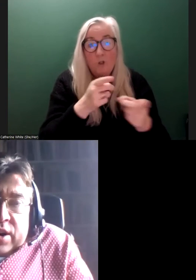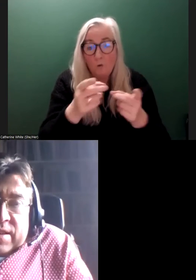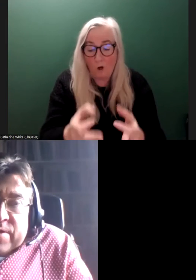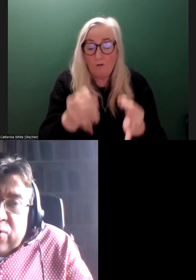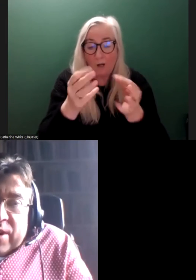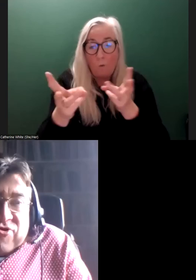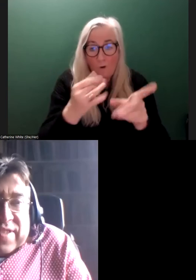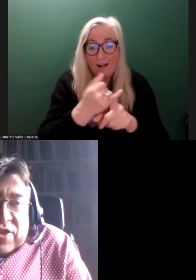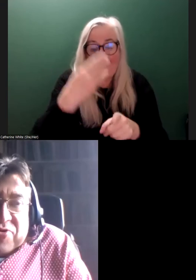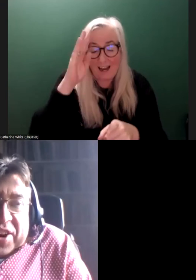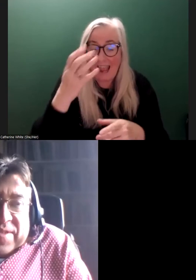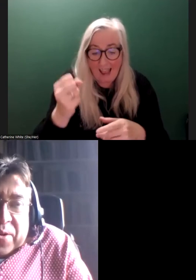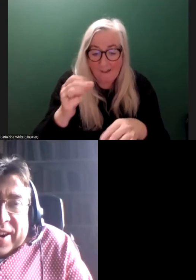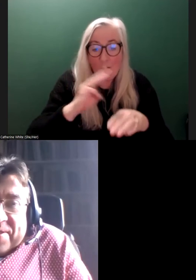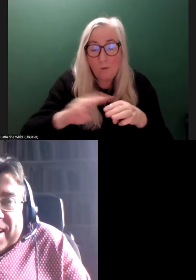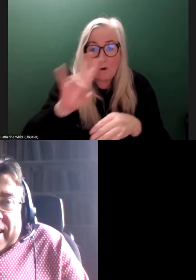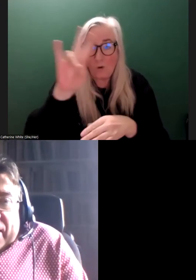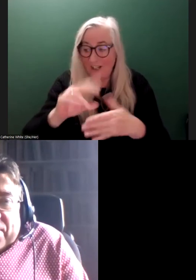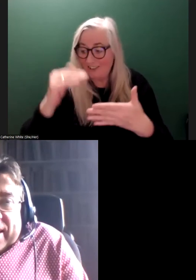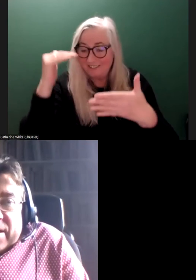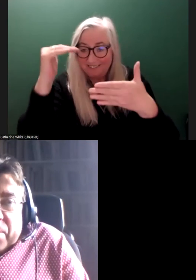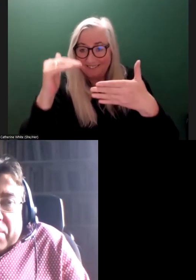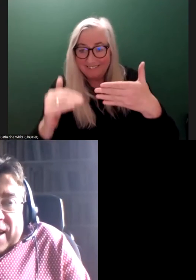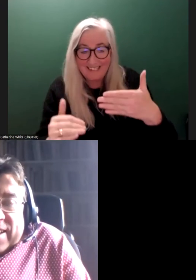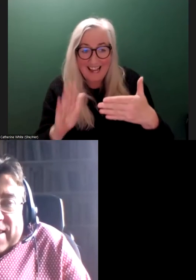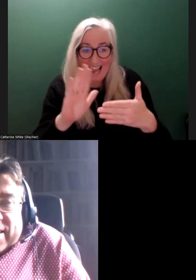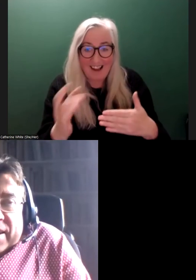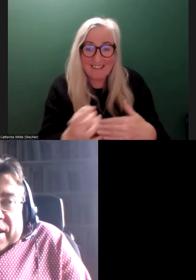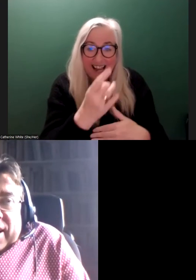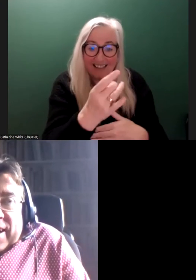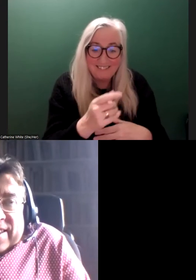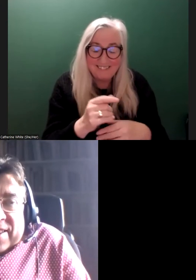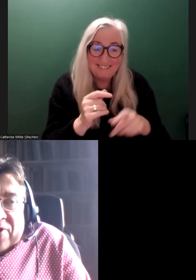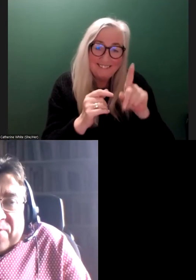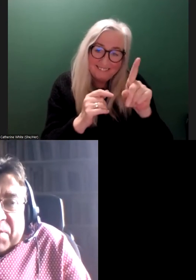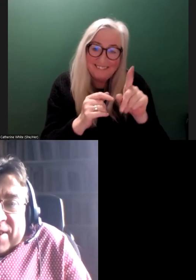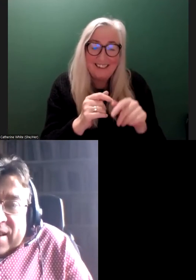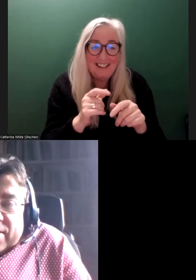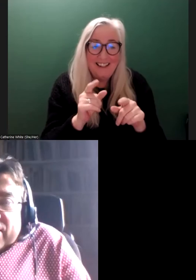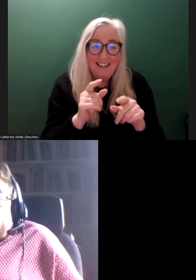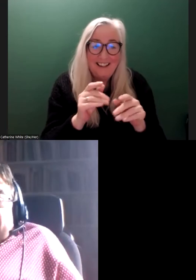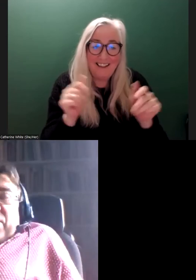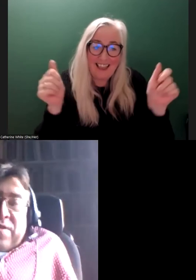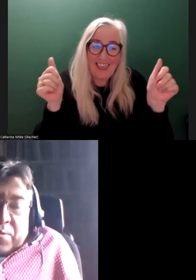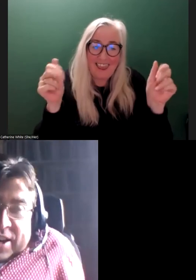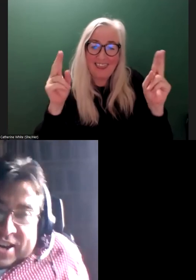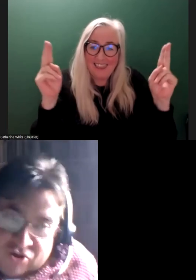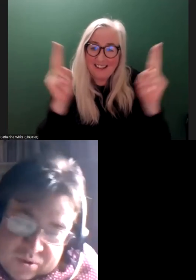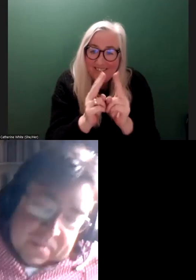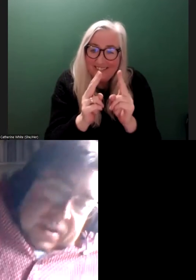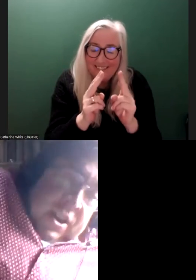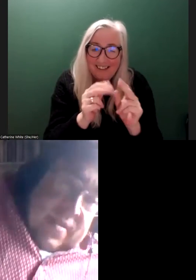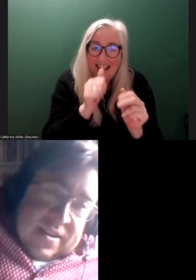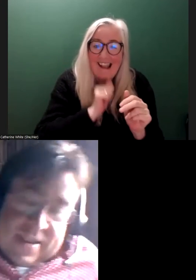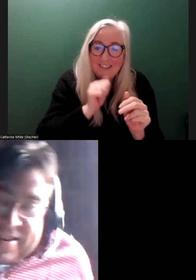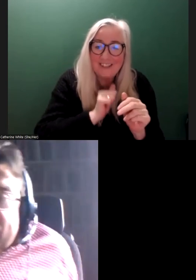I have a load of questions to get to, James. So I'm going to have to ask you for maybe a little tighter response on some of them so as that we can get to